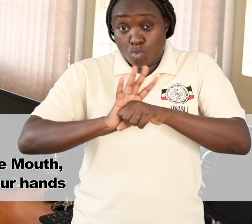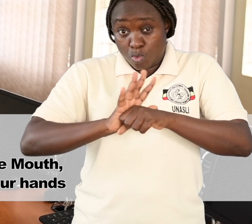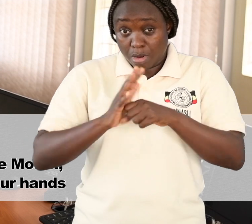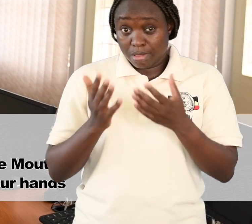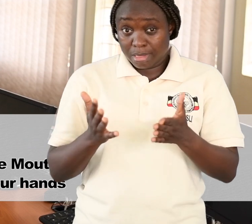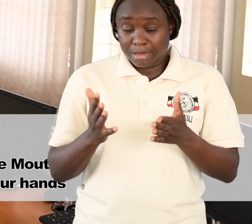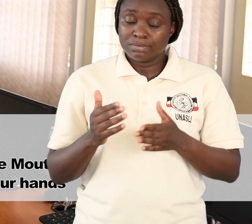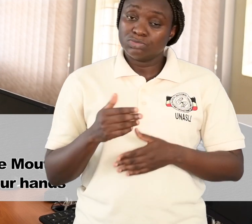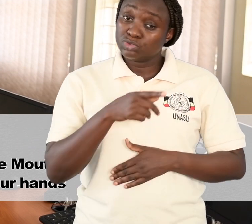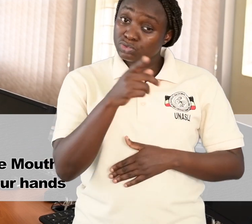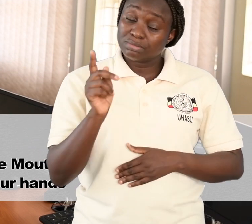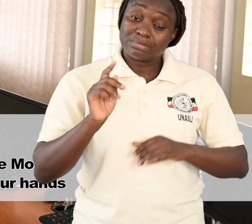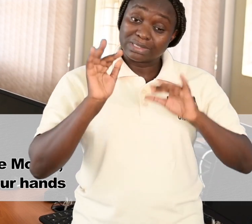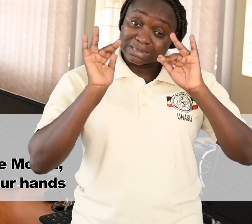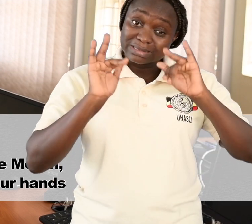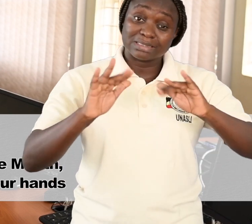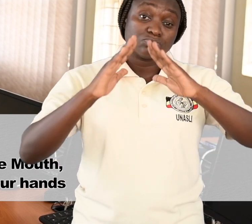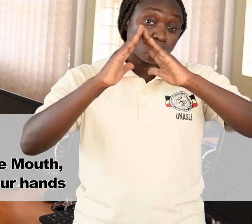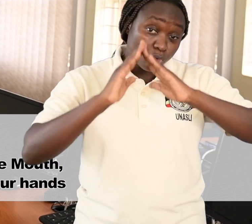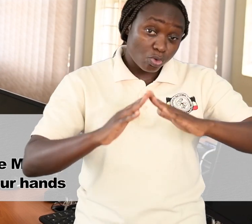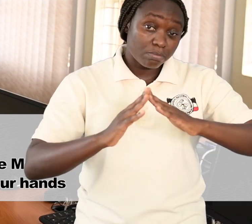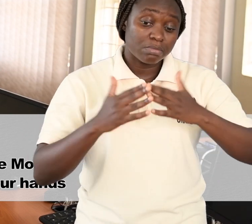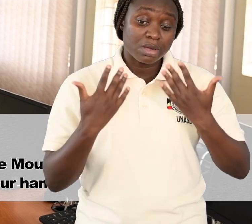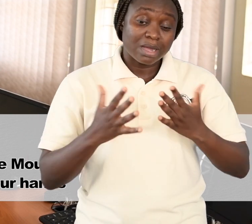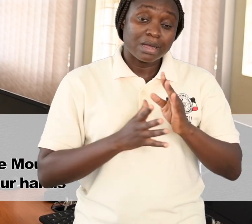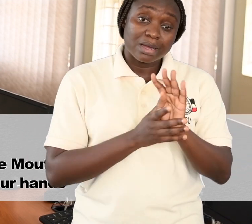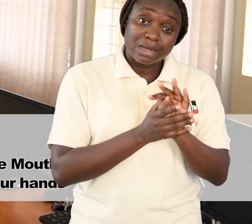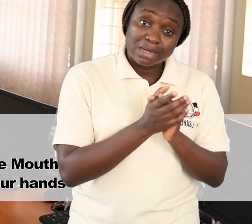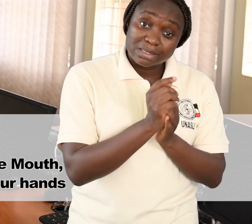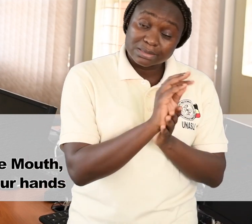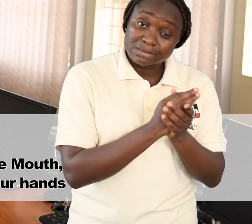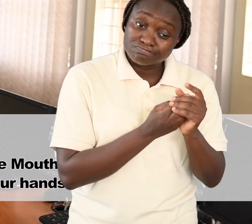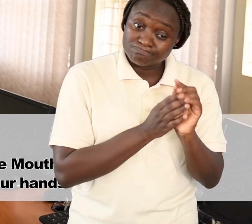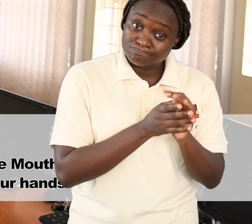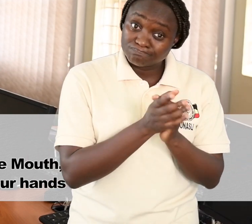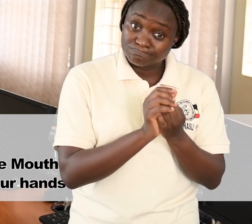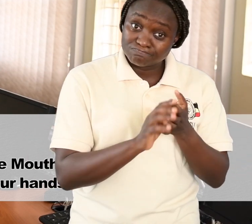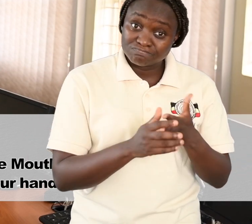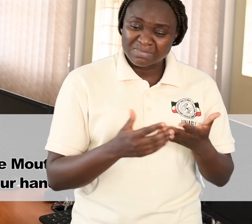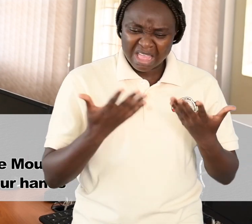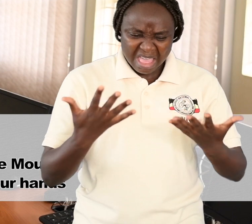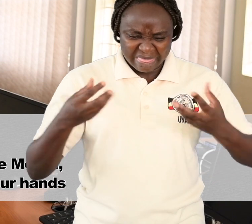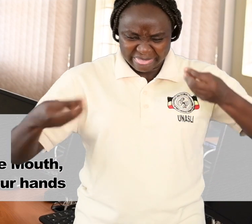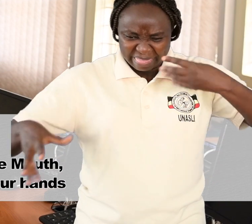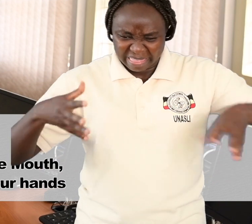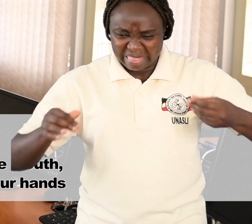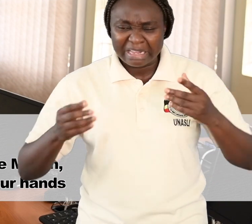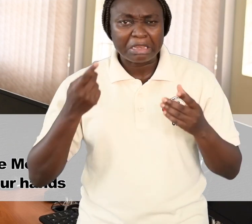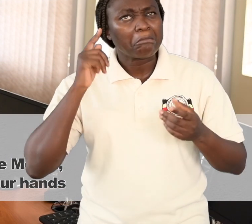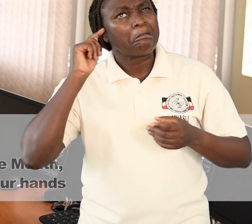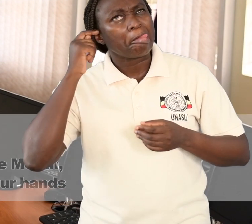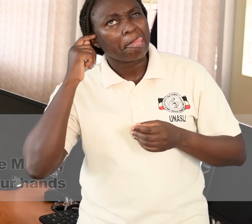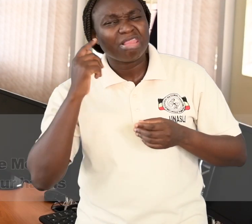stay safe. Wash our hands regularly and avoid touching our eyes, ears, mouth